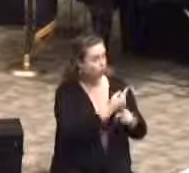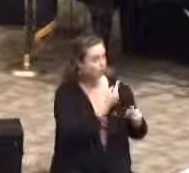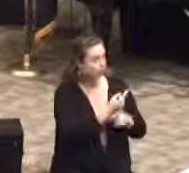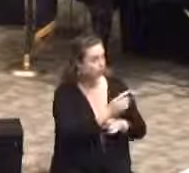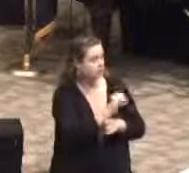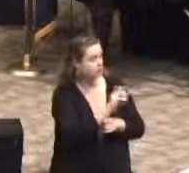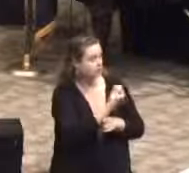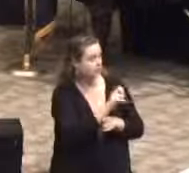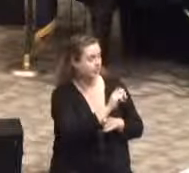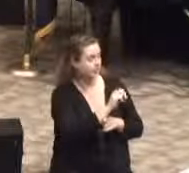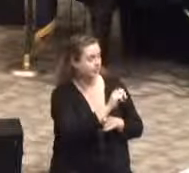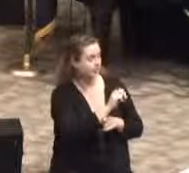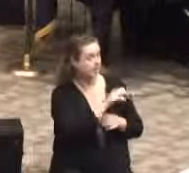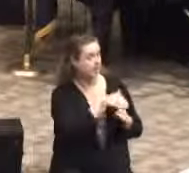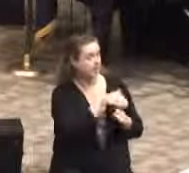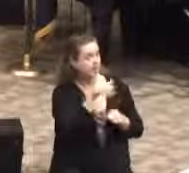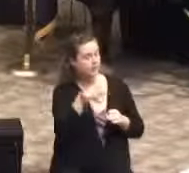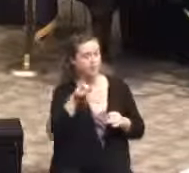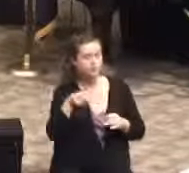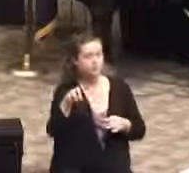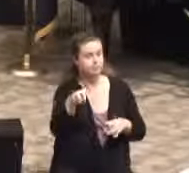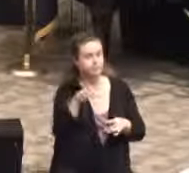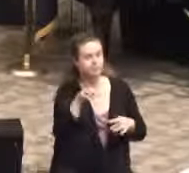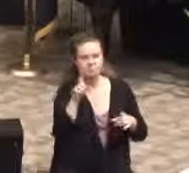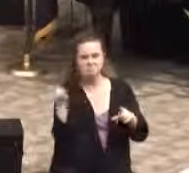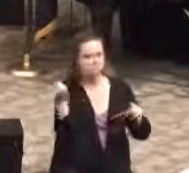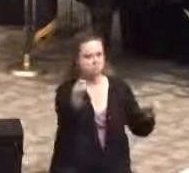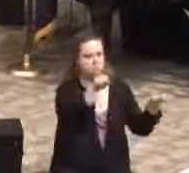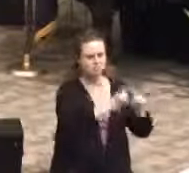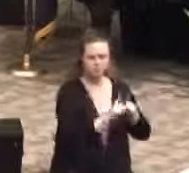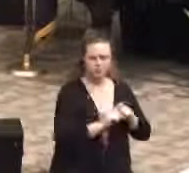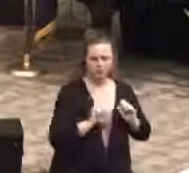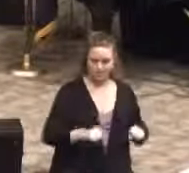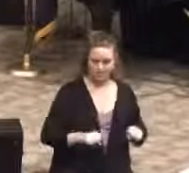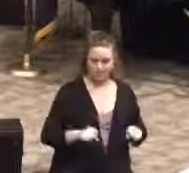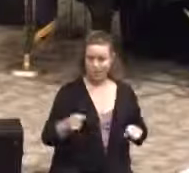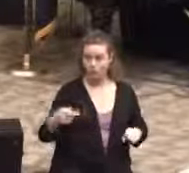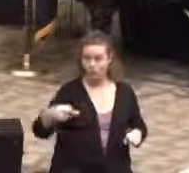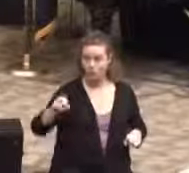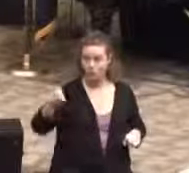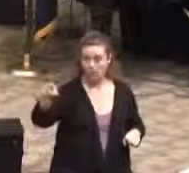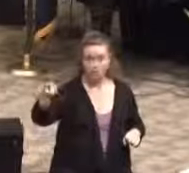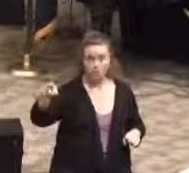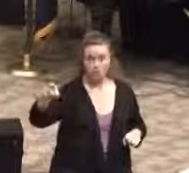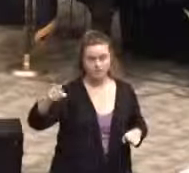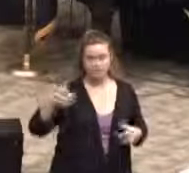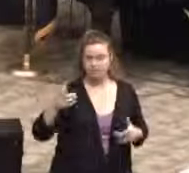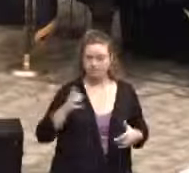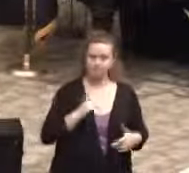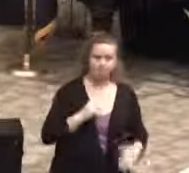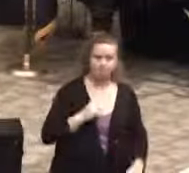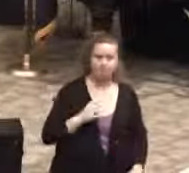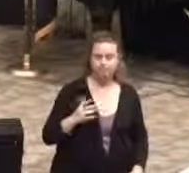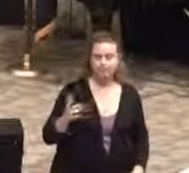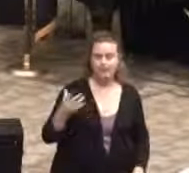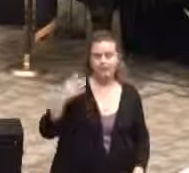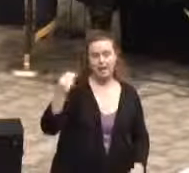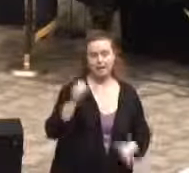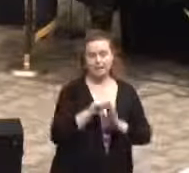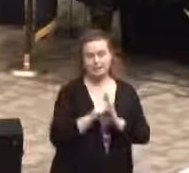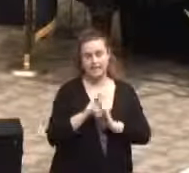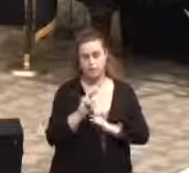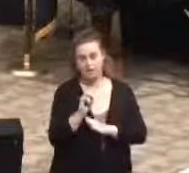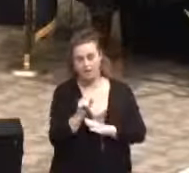as your stepping stone to further your career in corrections is great. With the probation and parole offices that are available to us, out-of-state